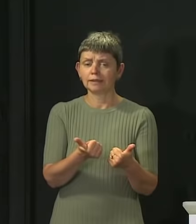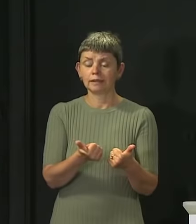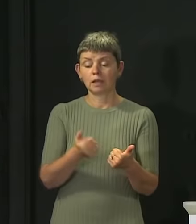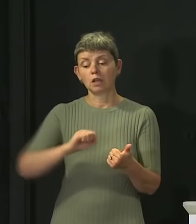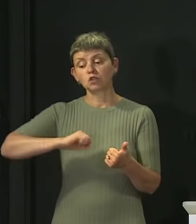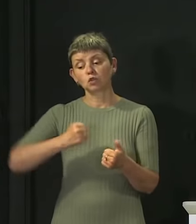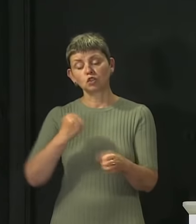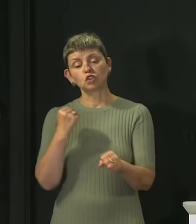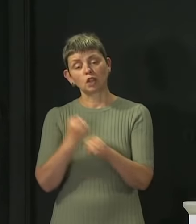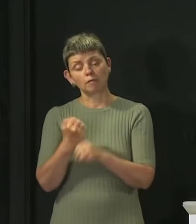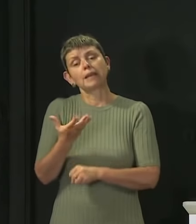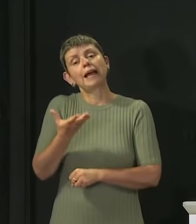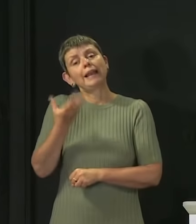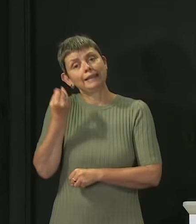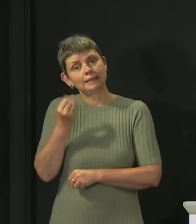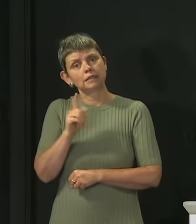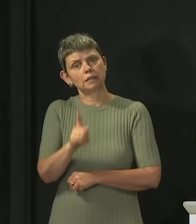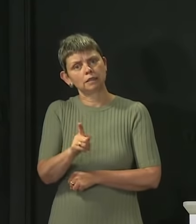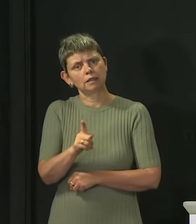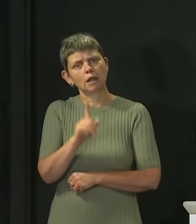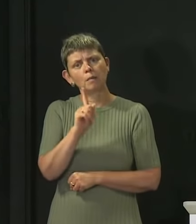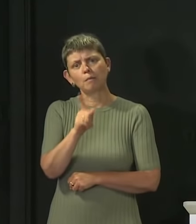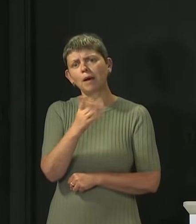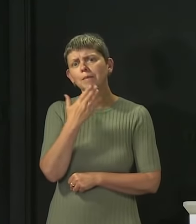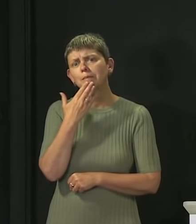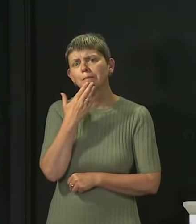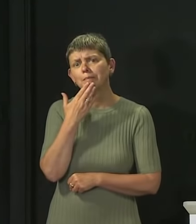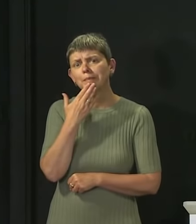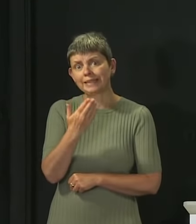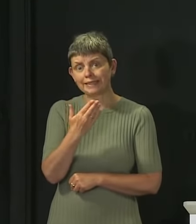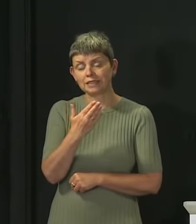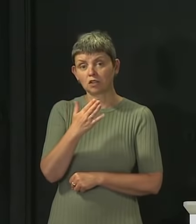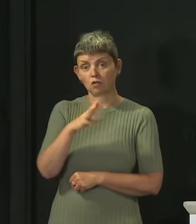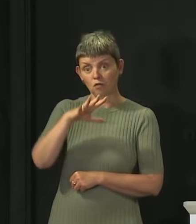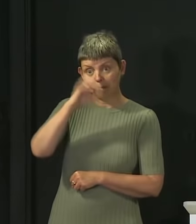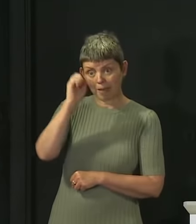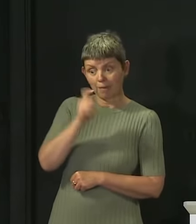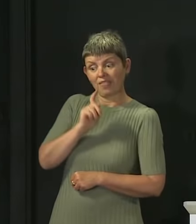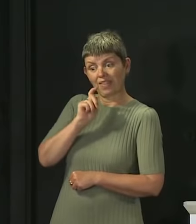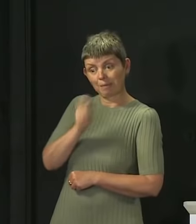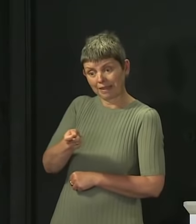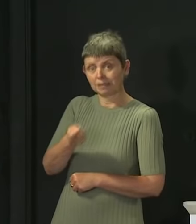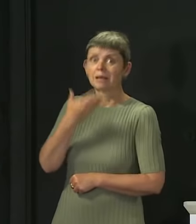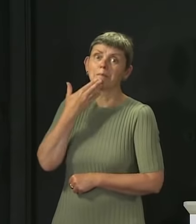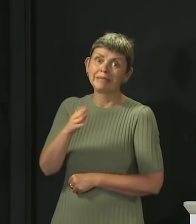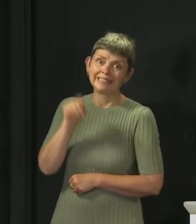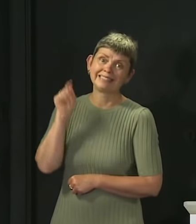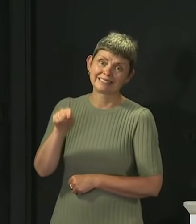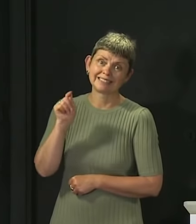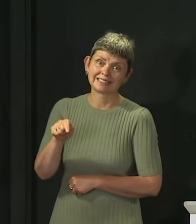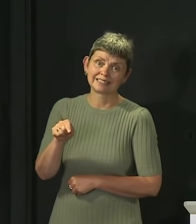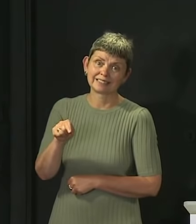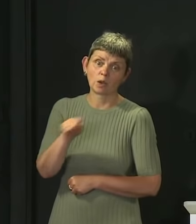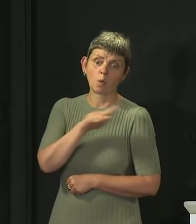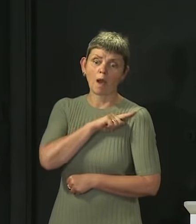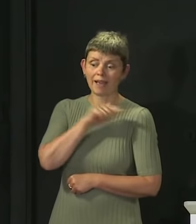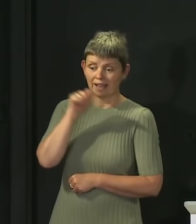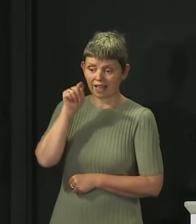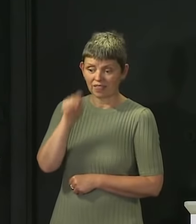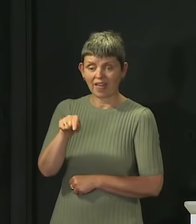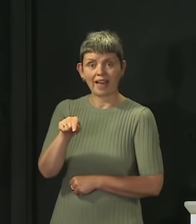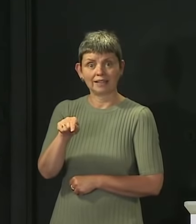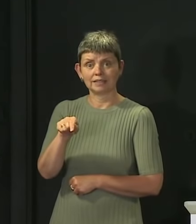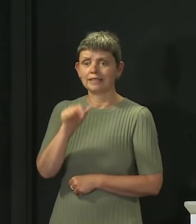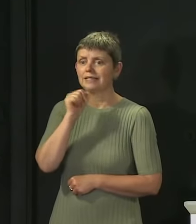listen carefully to that. But please don't lose sight of this next part of the process, because this is the part of the process that's not a